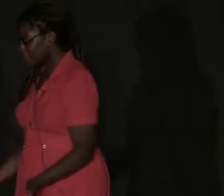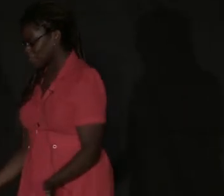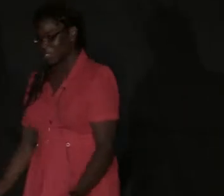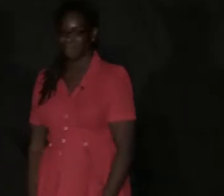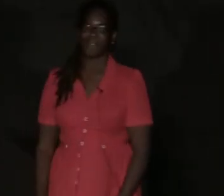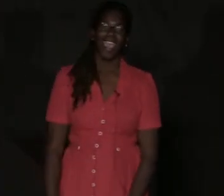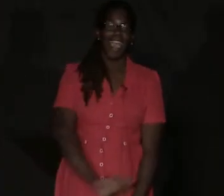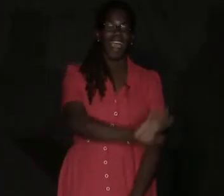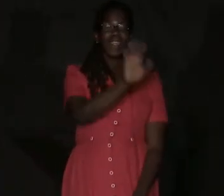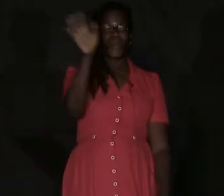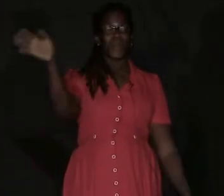Hello.